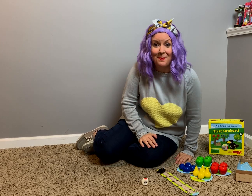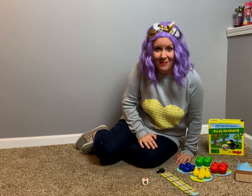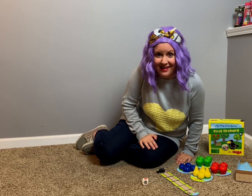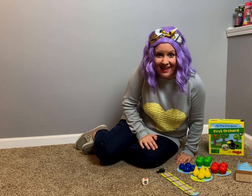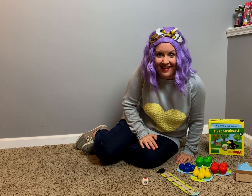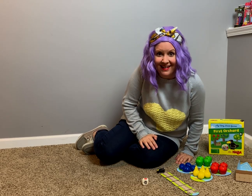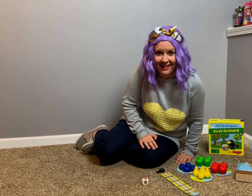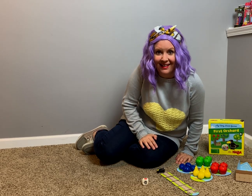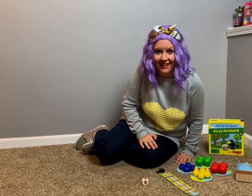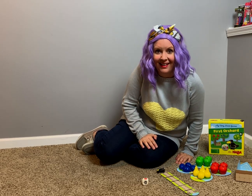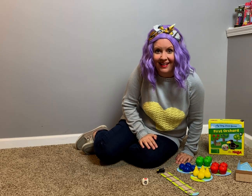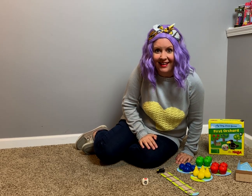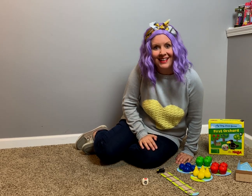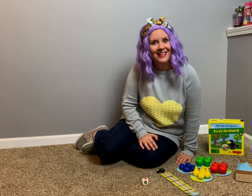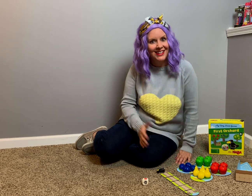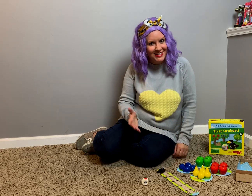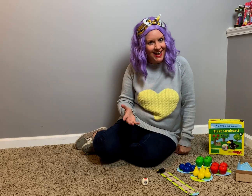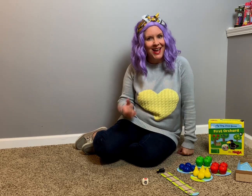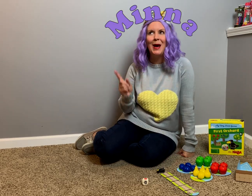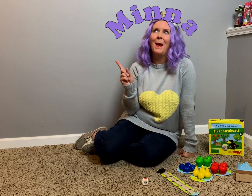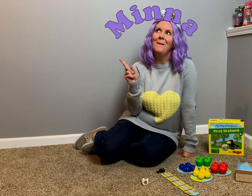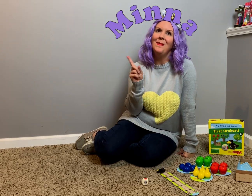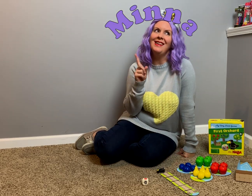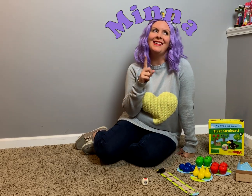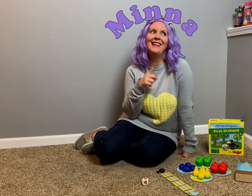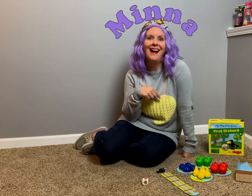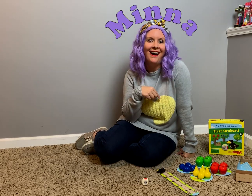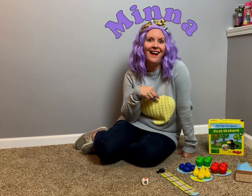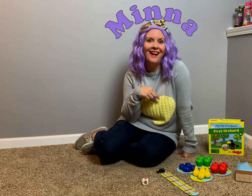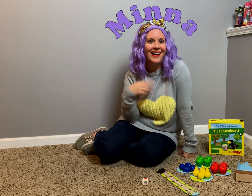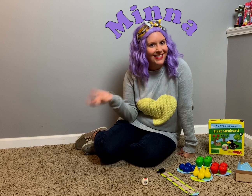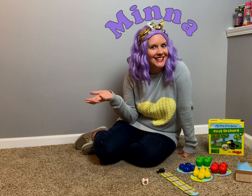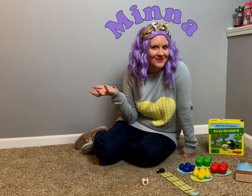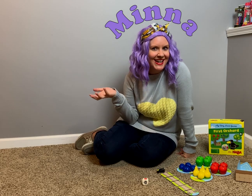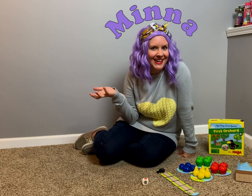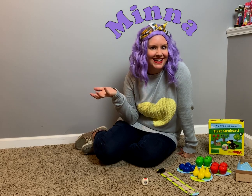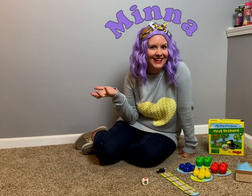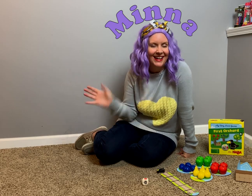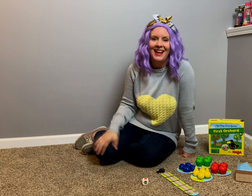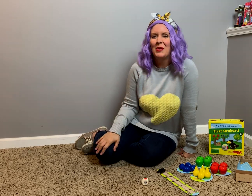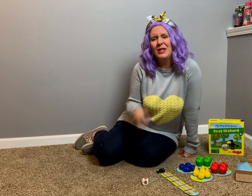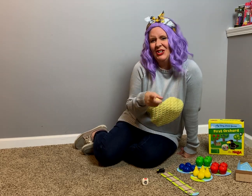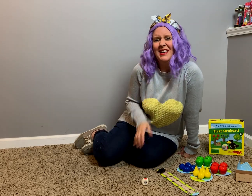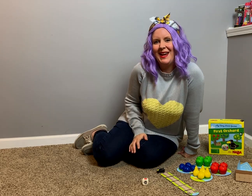Minna? Good job! Minna! That's me! What's your name?